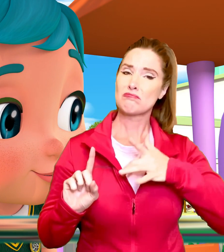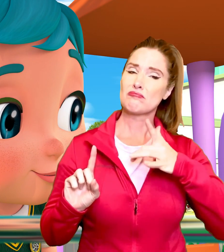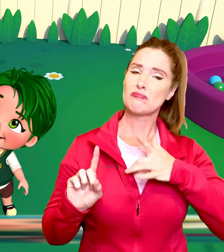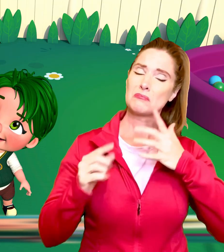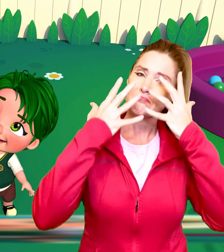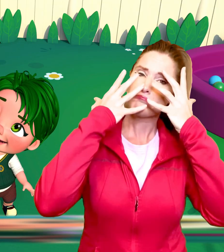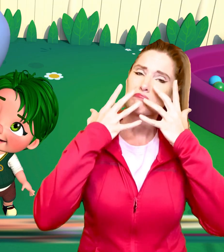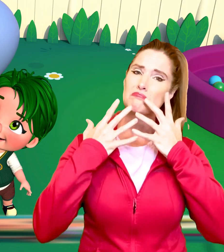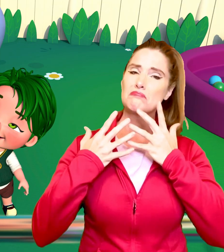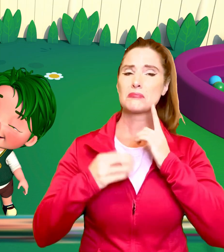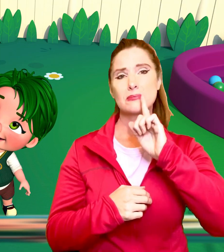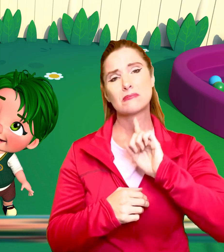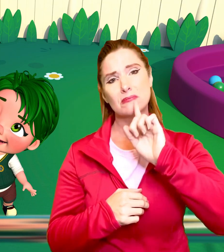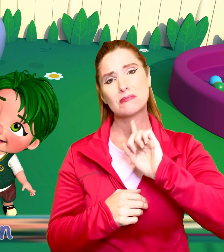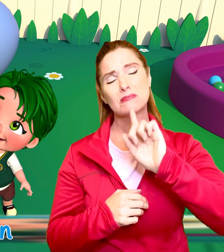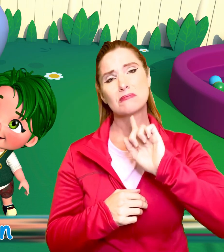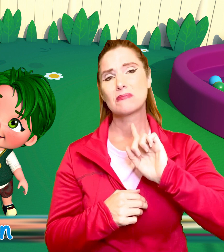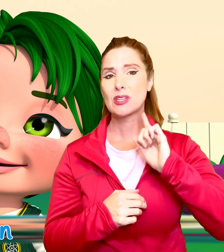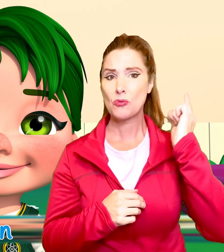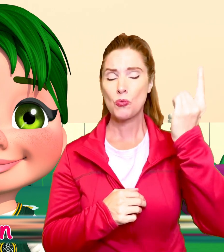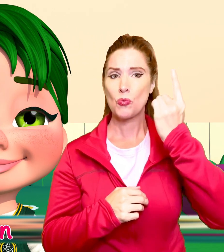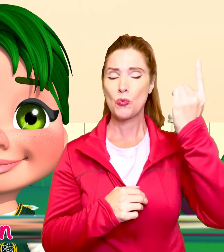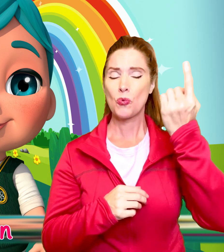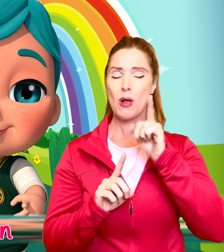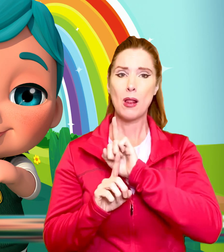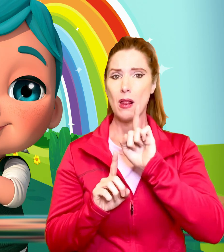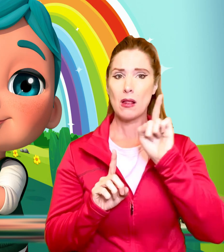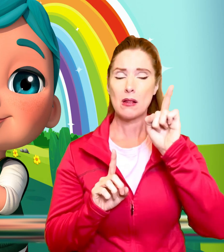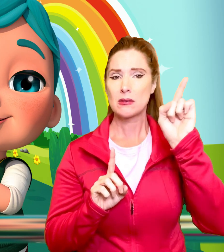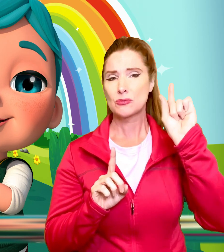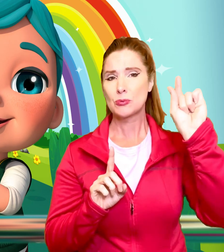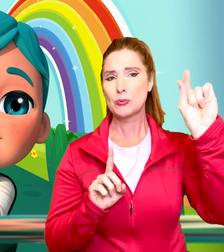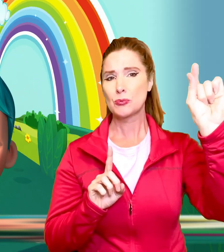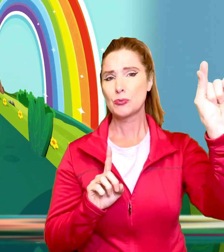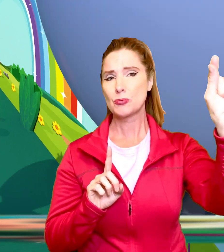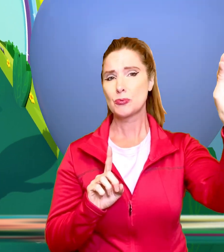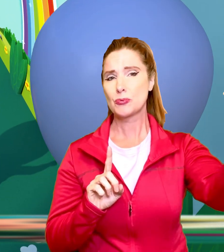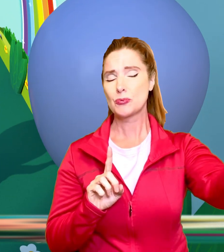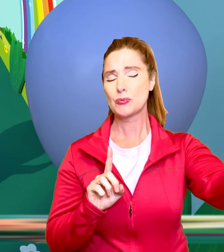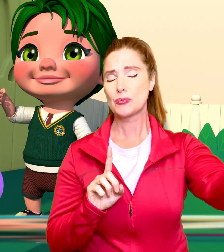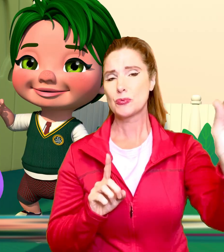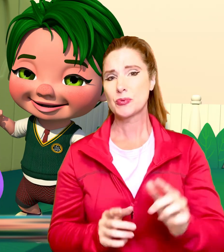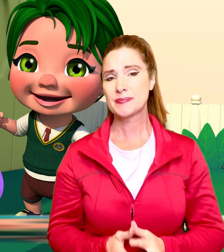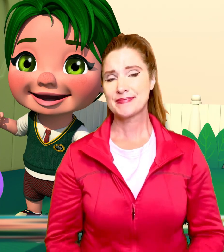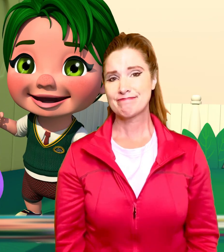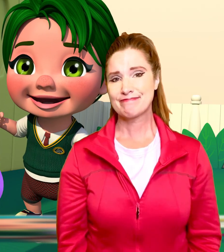It felt all alone Just all on its own And floated away so far